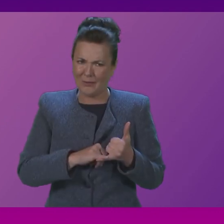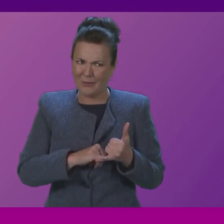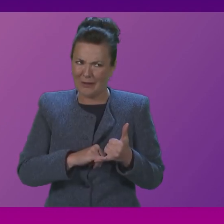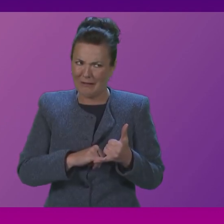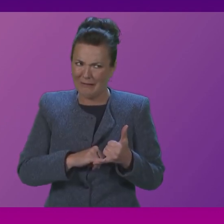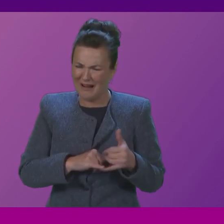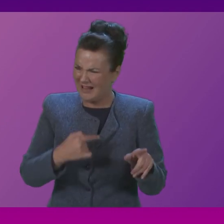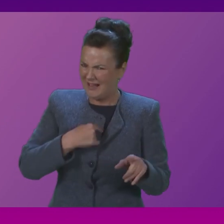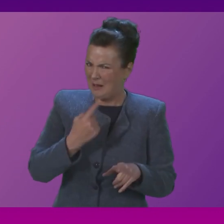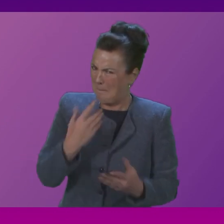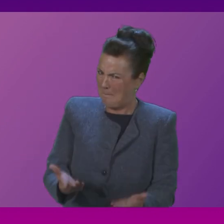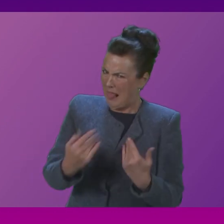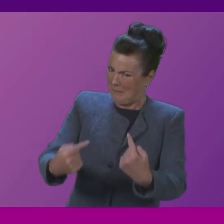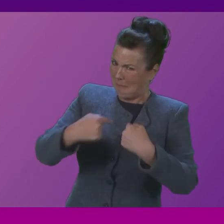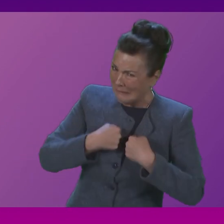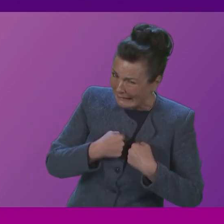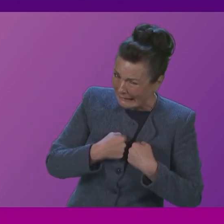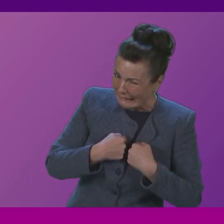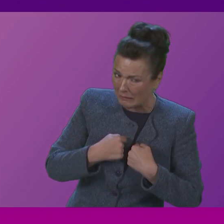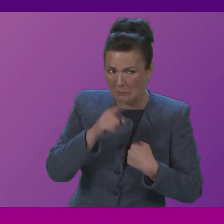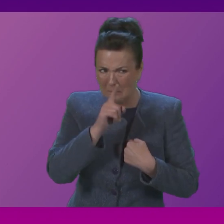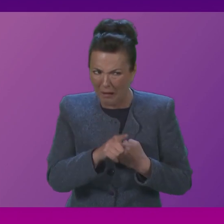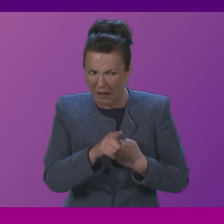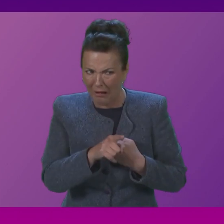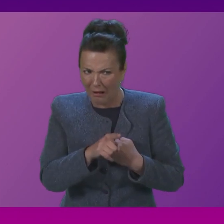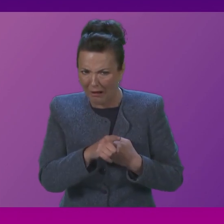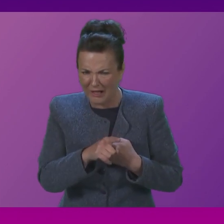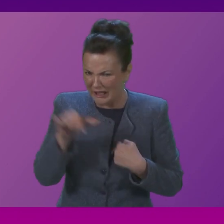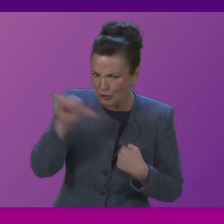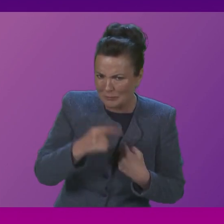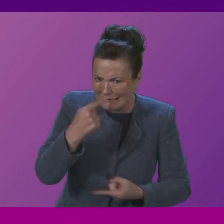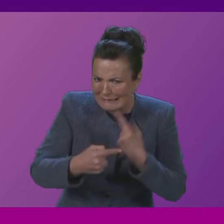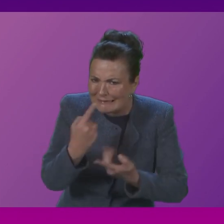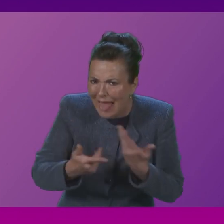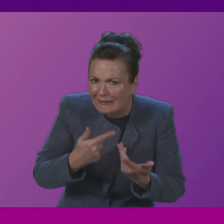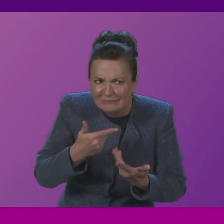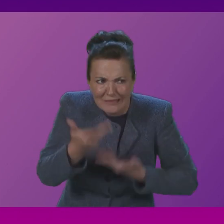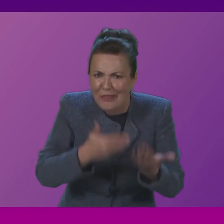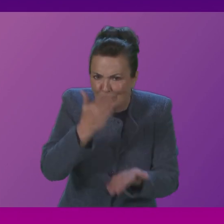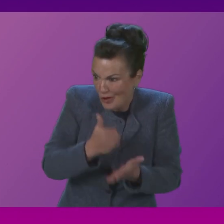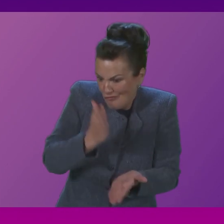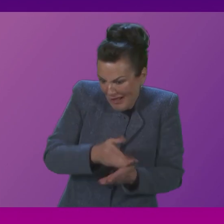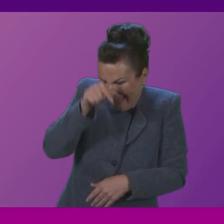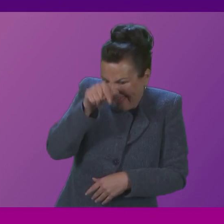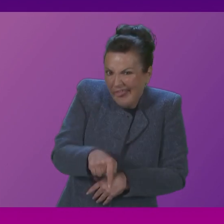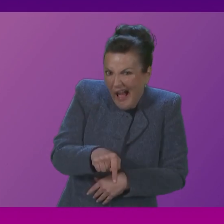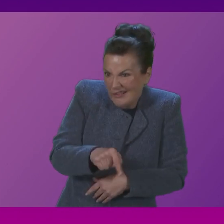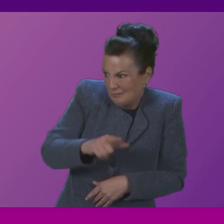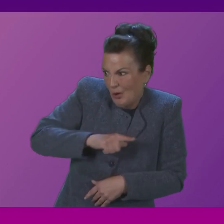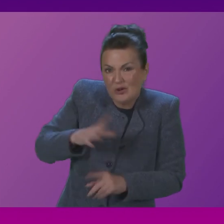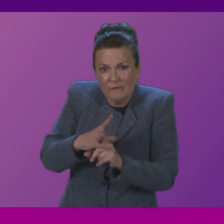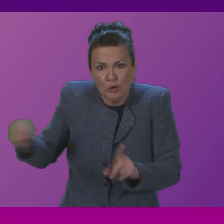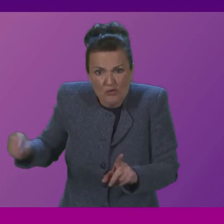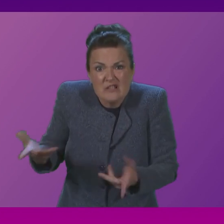understand the impact of Tory decisions, wants to pretend that that doesn't exist. Anna Sarwar. I'll never shy away from